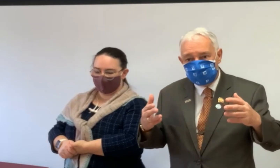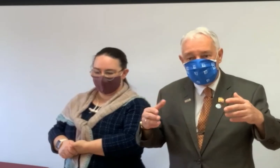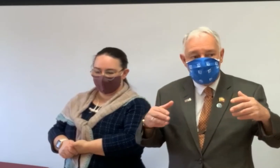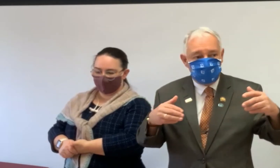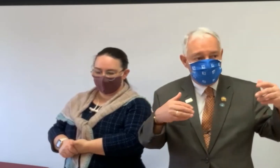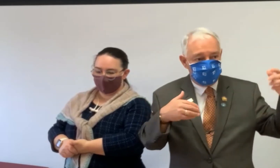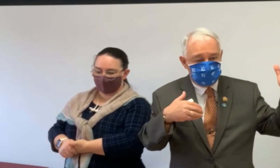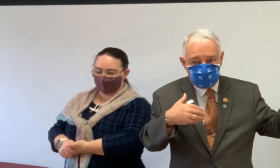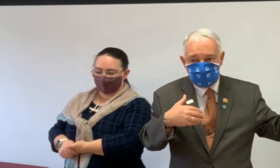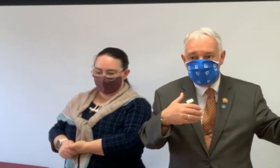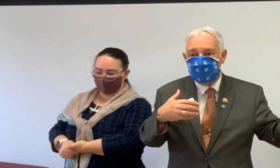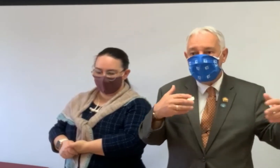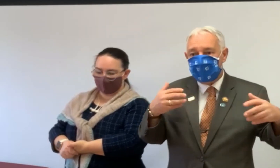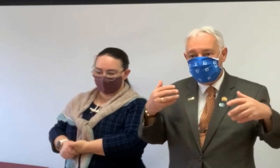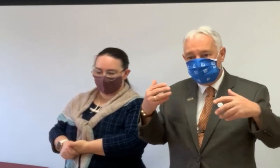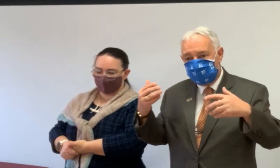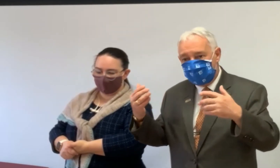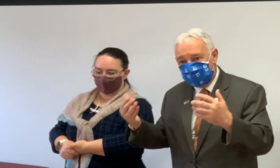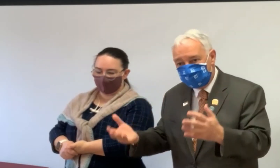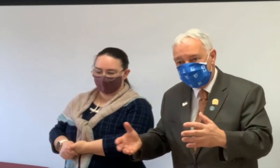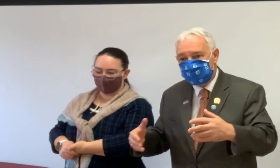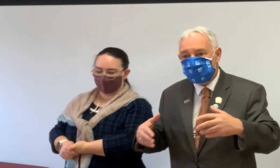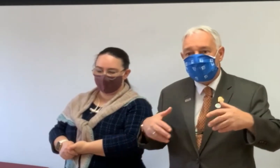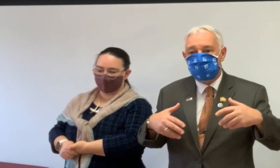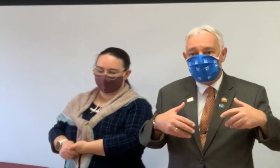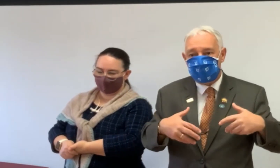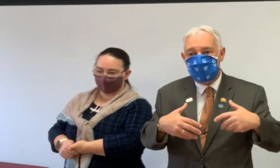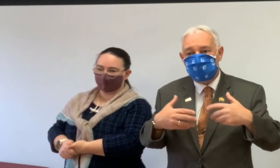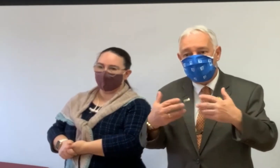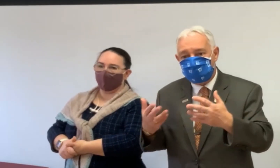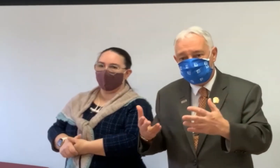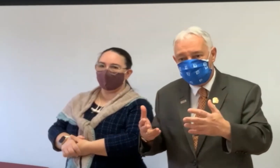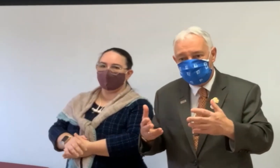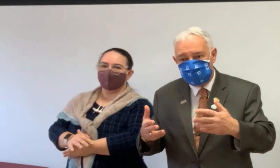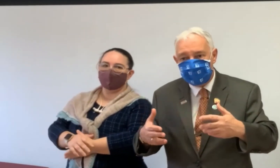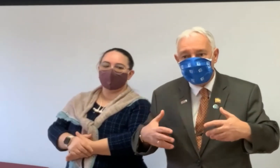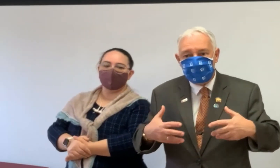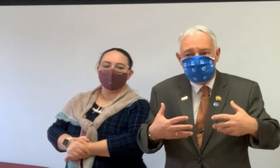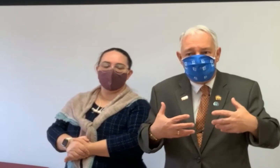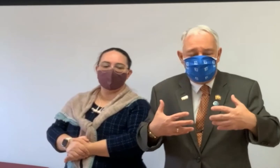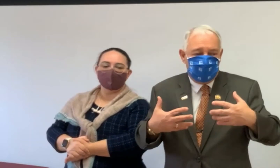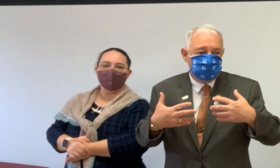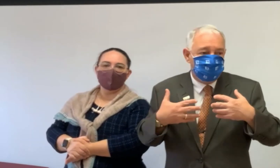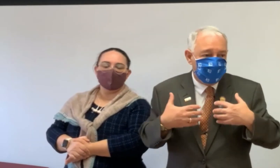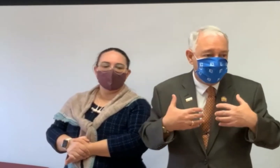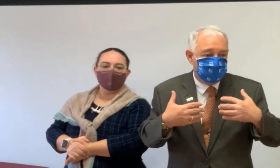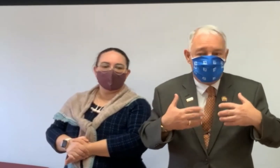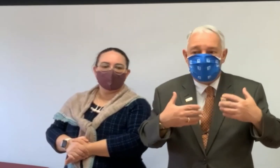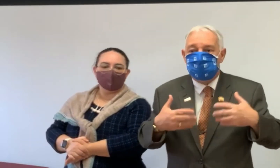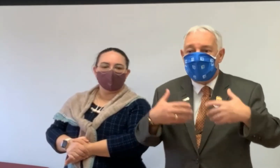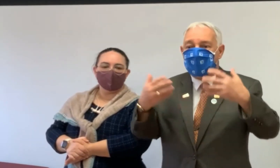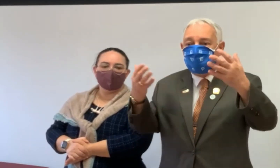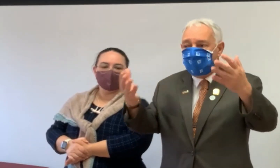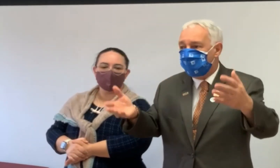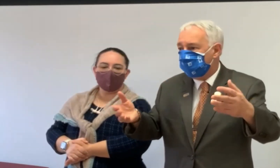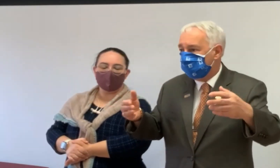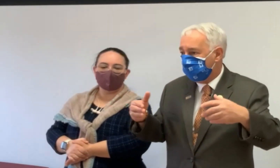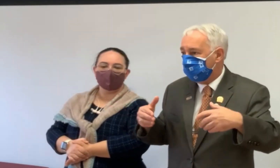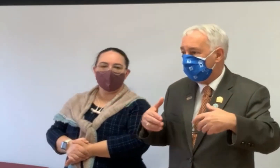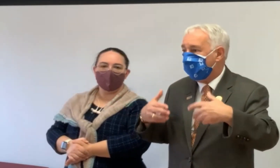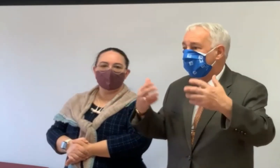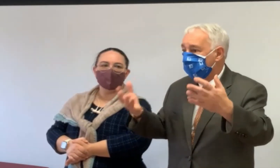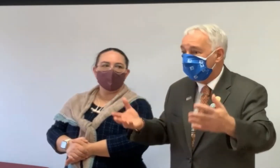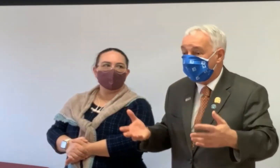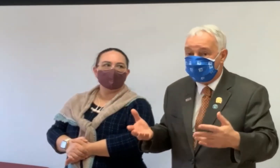she finally met with the attorney and created a will and created a power of attorney. She asked me to be her medical power